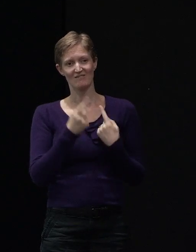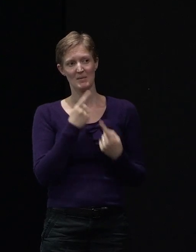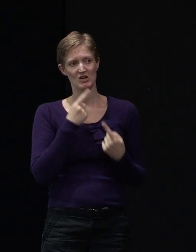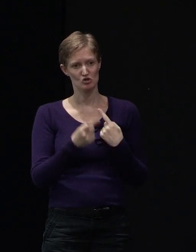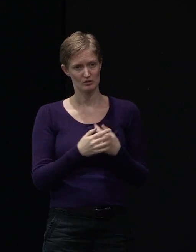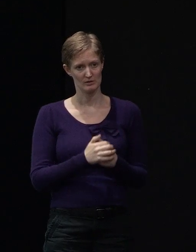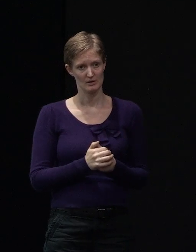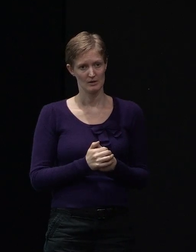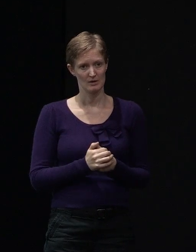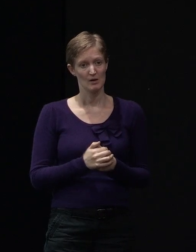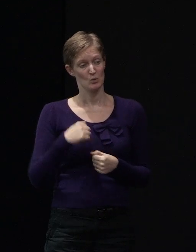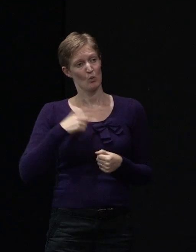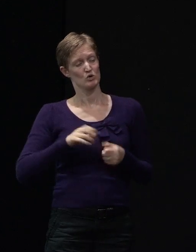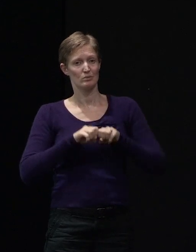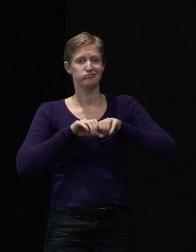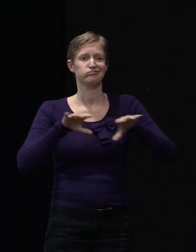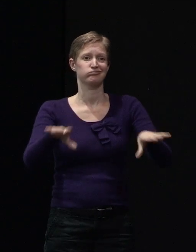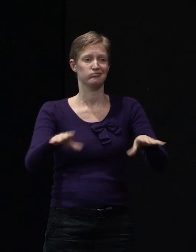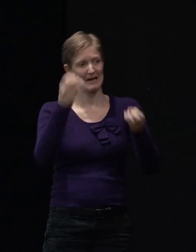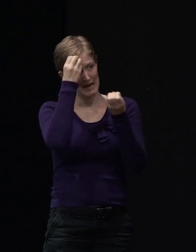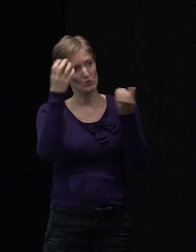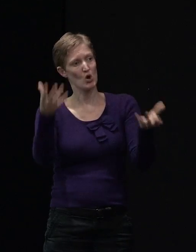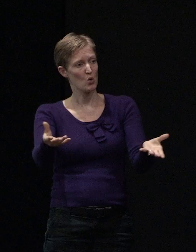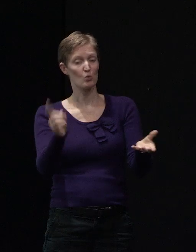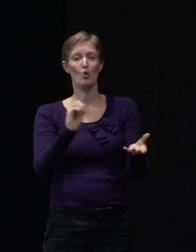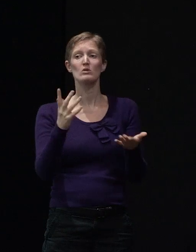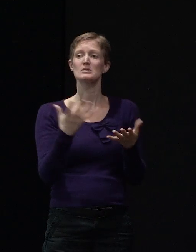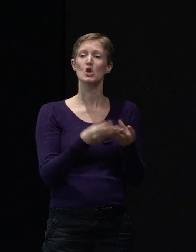public know what's available for good solutions.